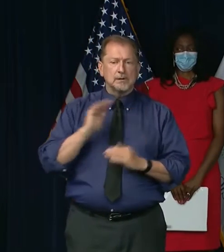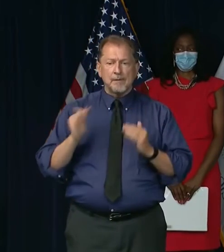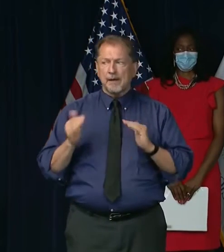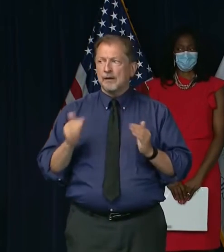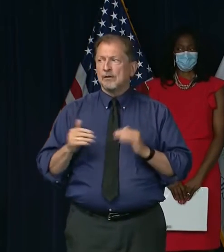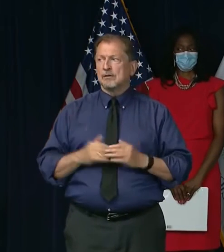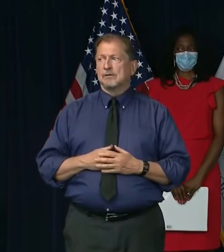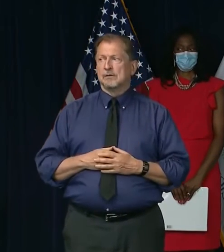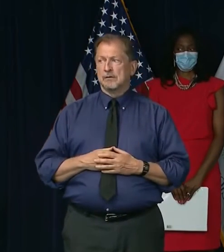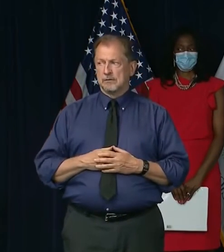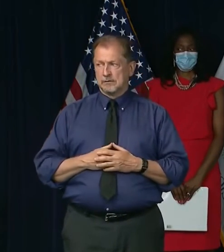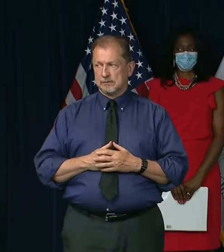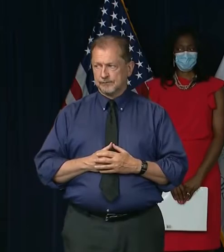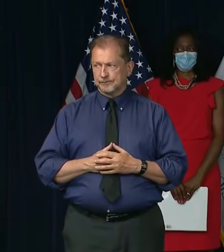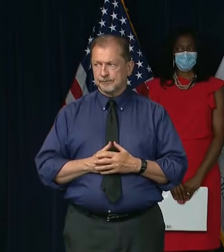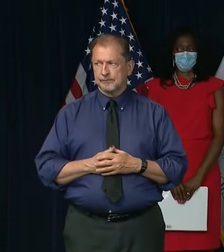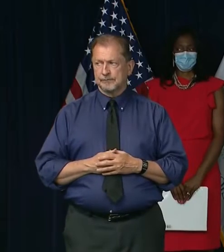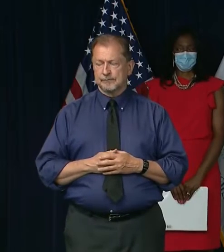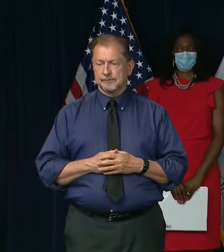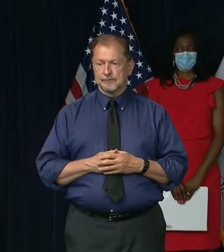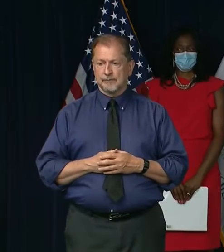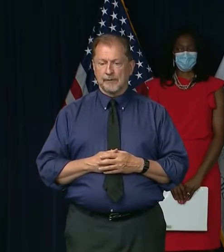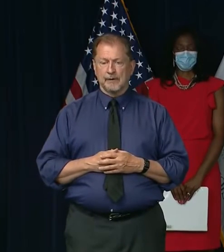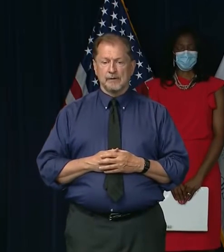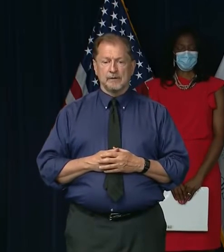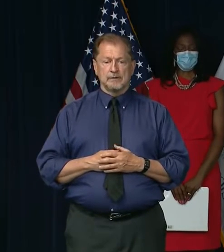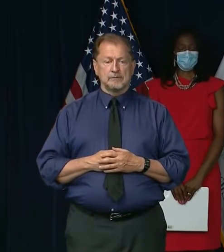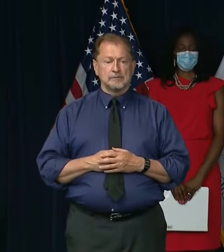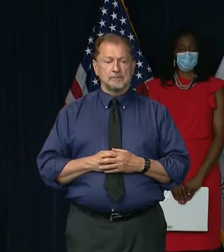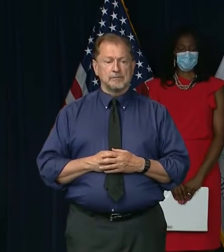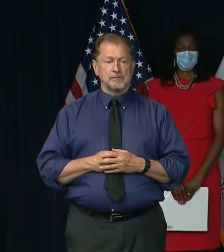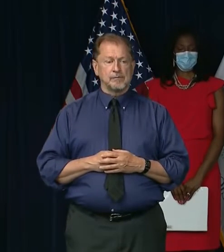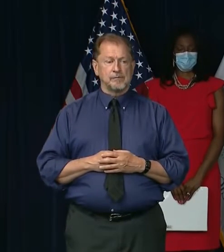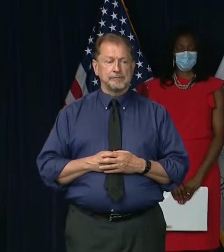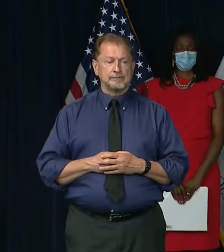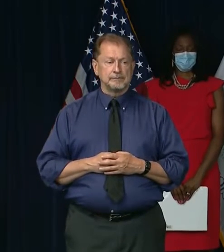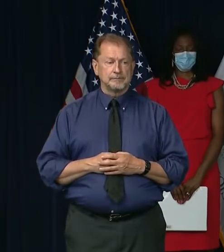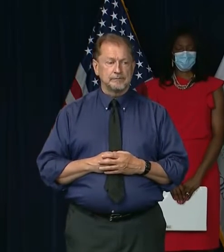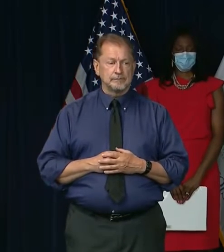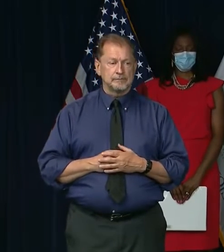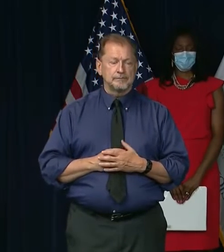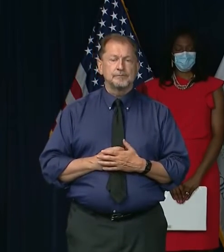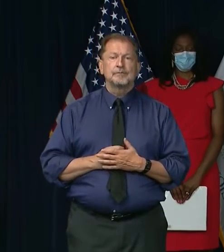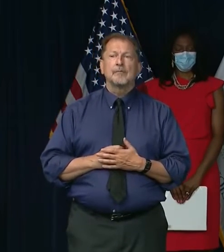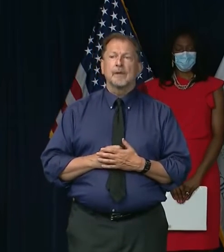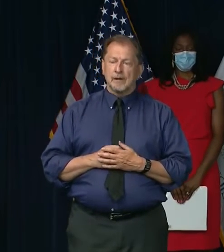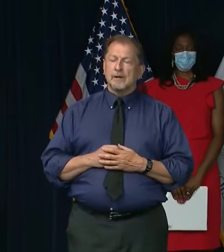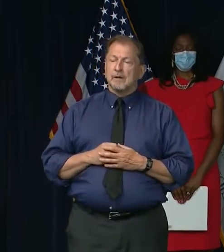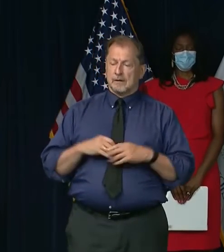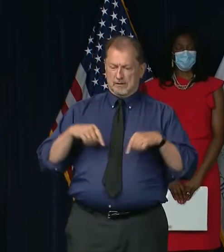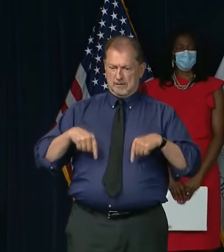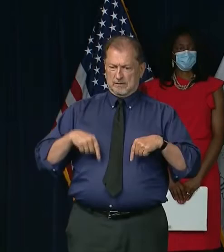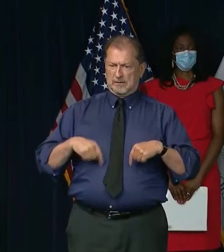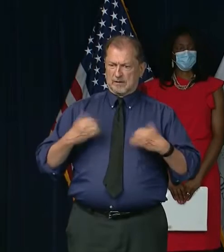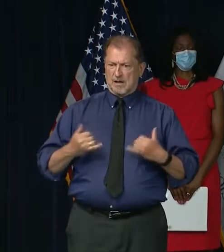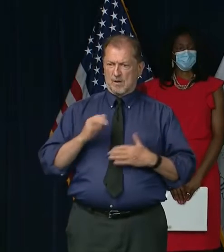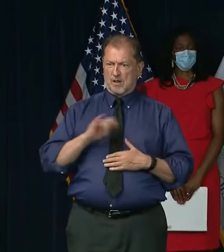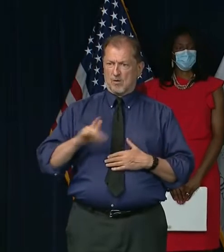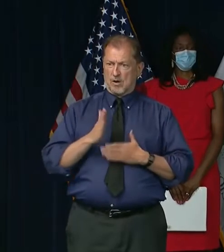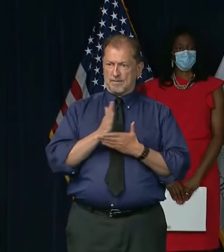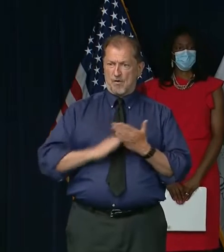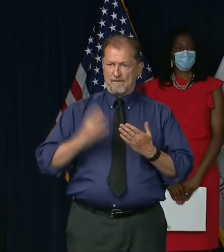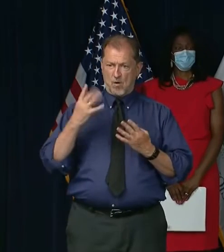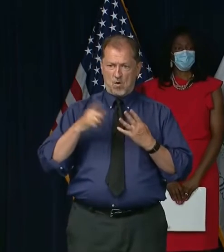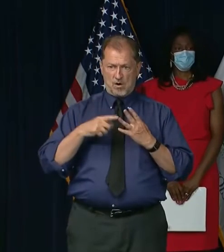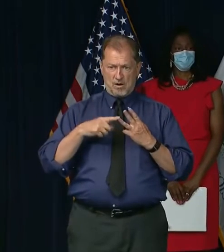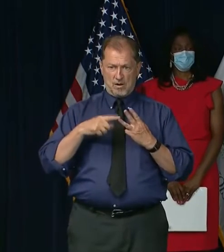earlier give you pause about Illinois moving into Phase 4 now? Well, let me start with the latter part of that question, which is,